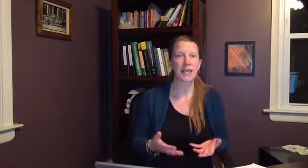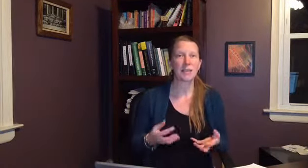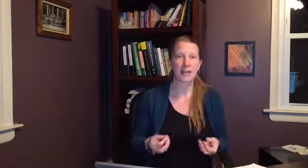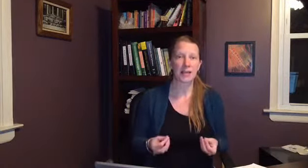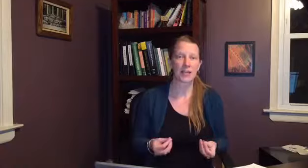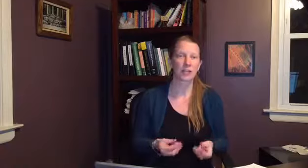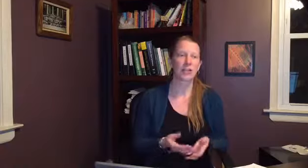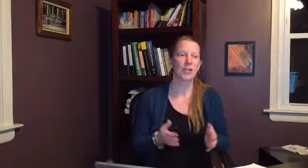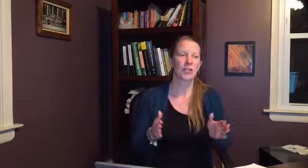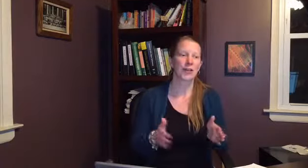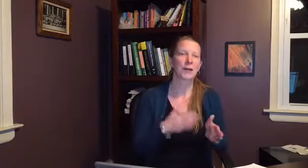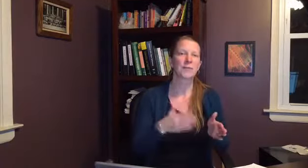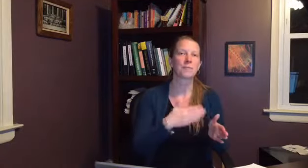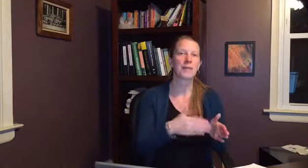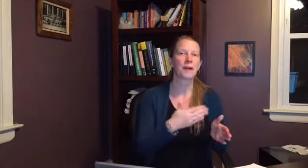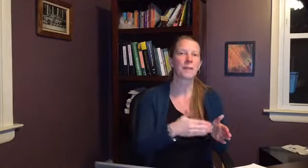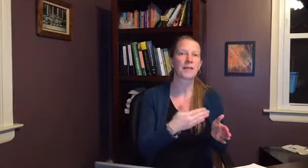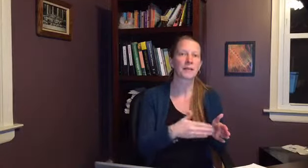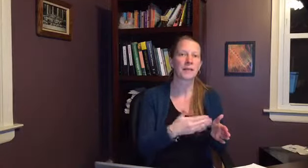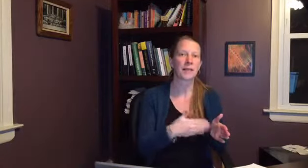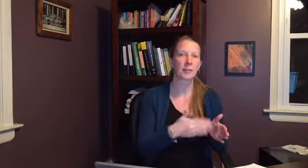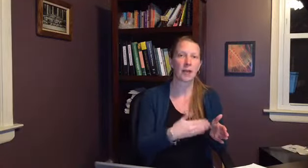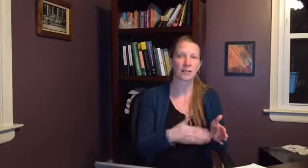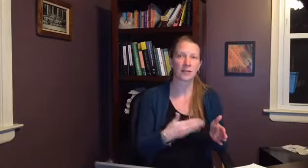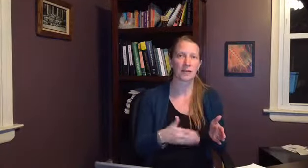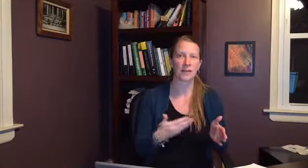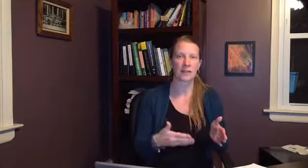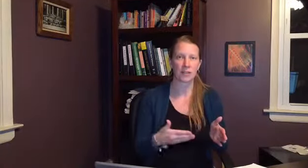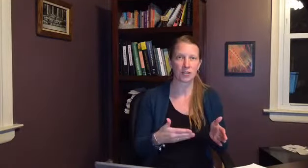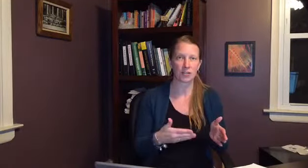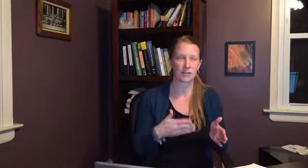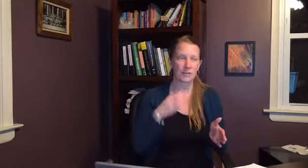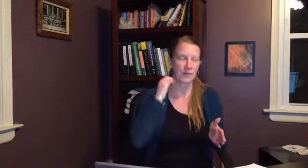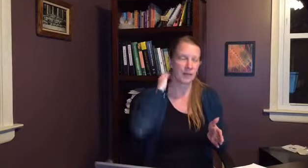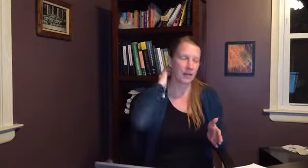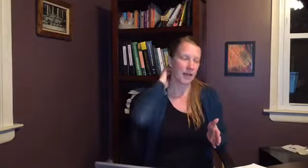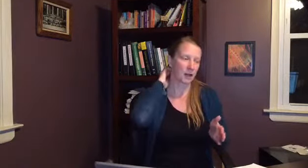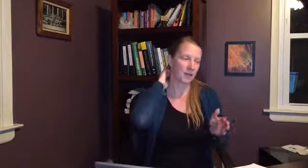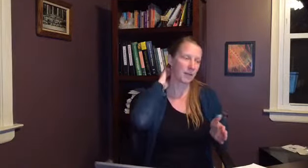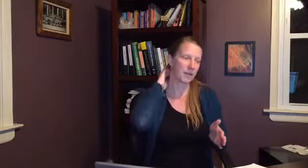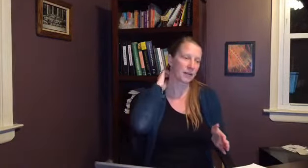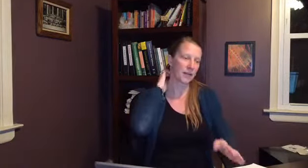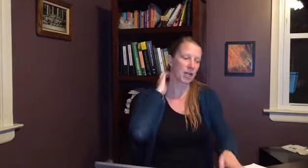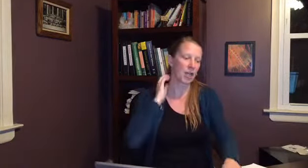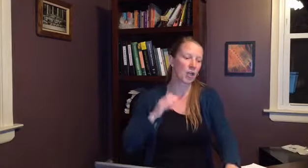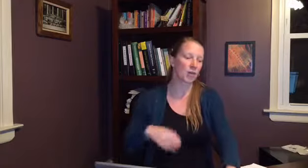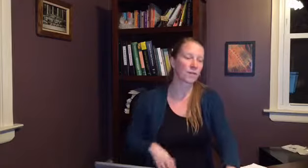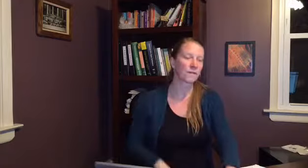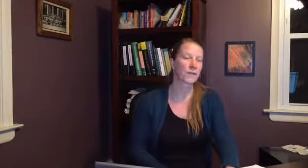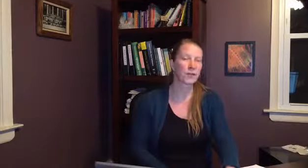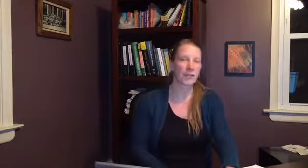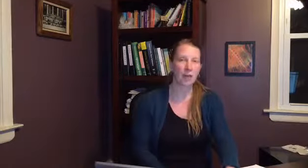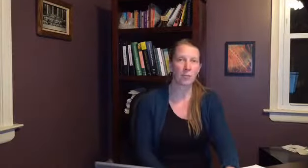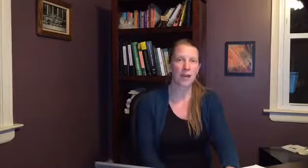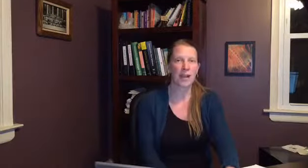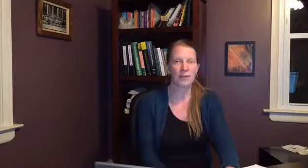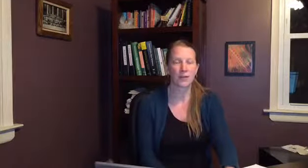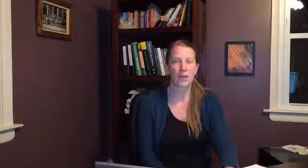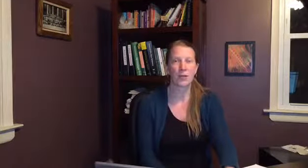medication to help speed up the healing process of the lesions now typically your first outbreak ever that you